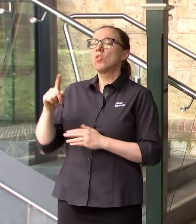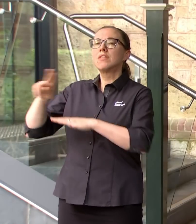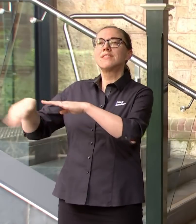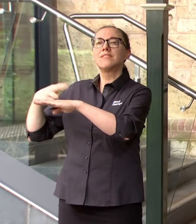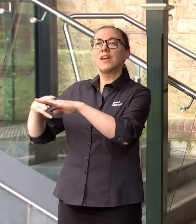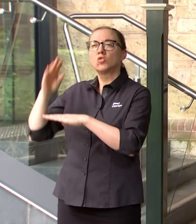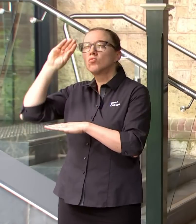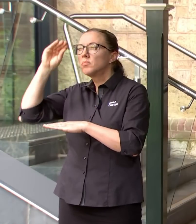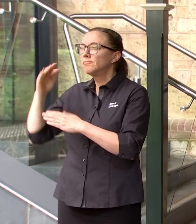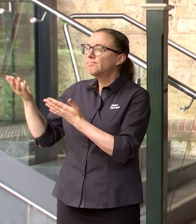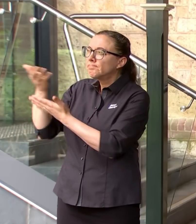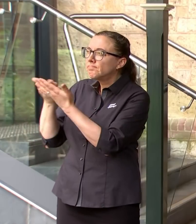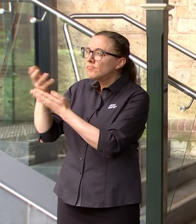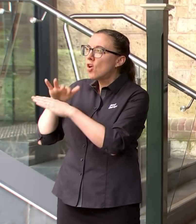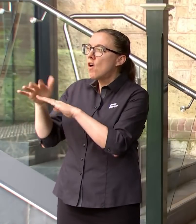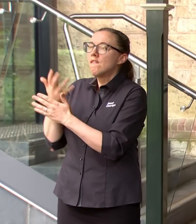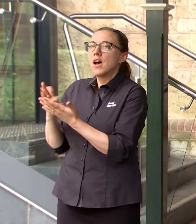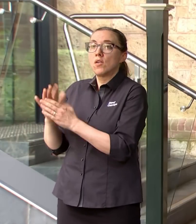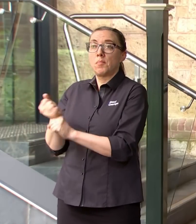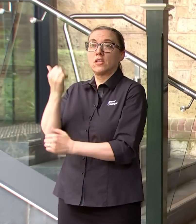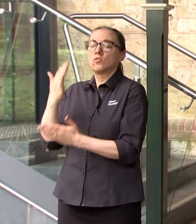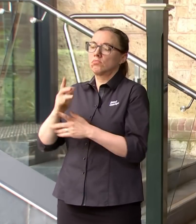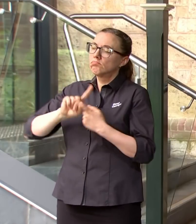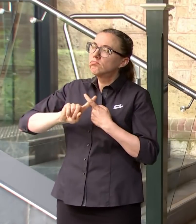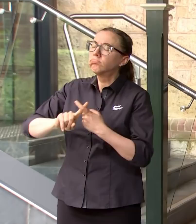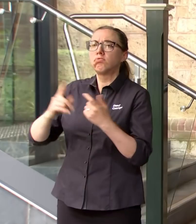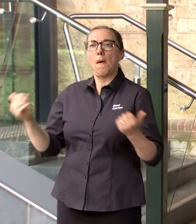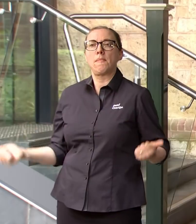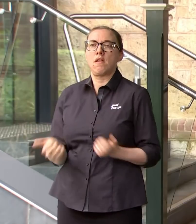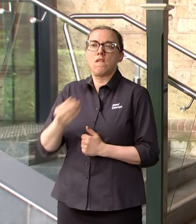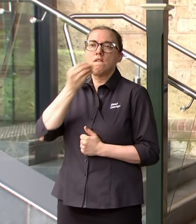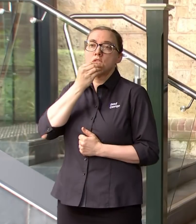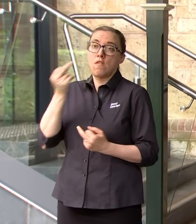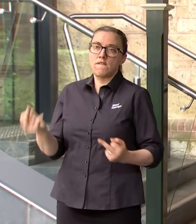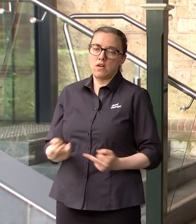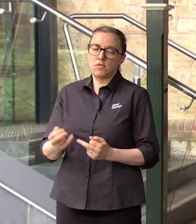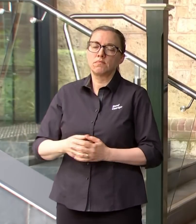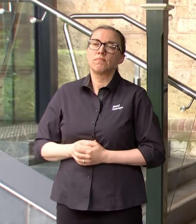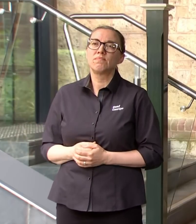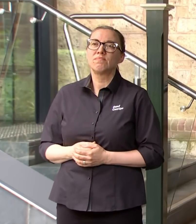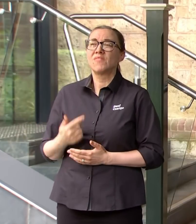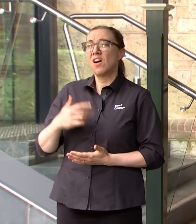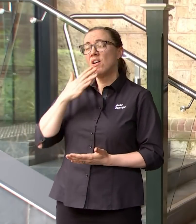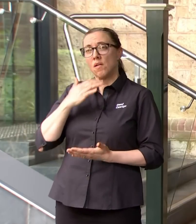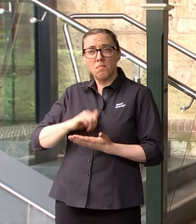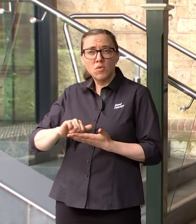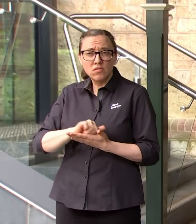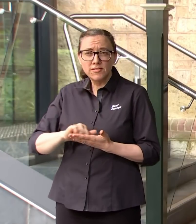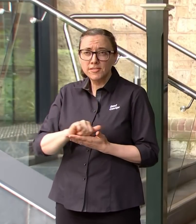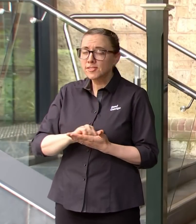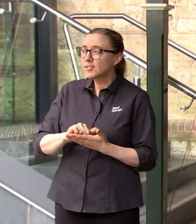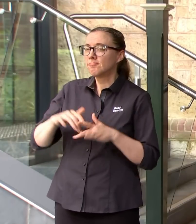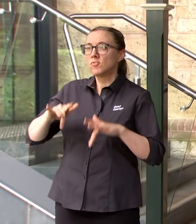meeting is taking place at the moment. So that's the extent of the information. I apologise that we don't have the